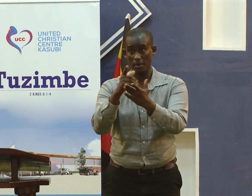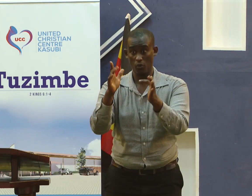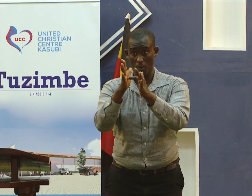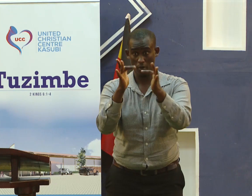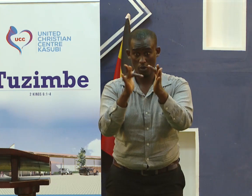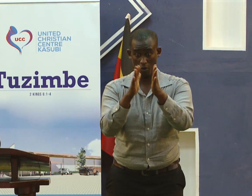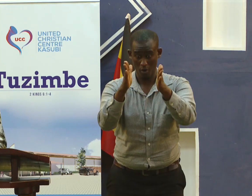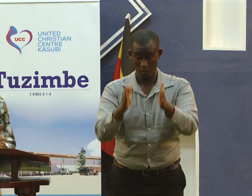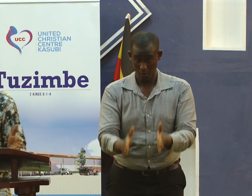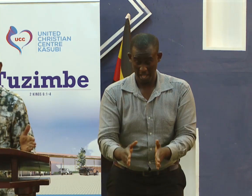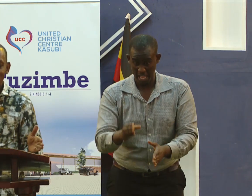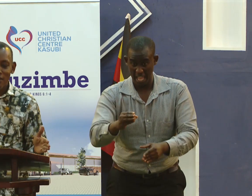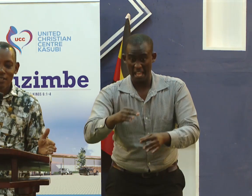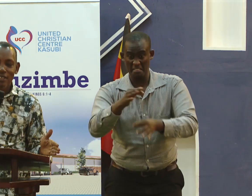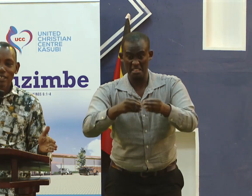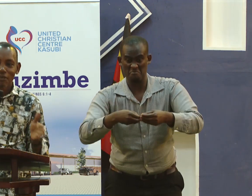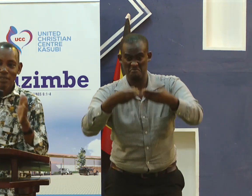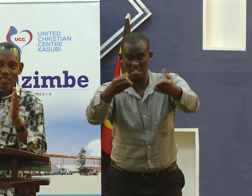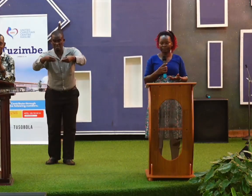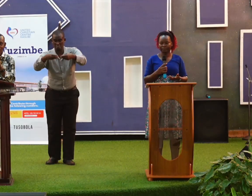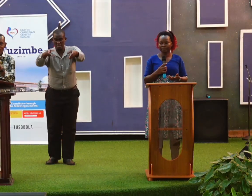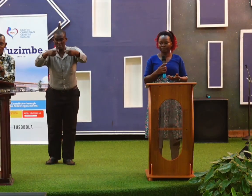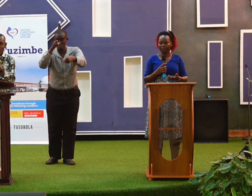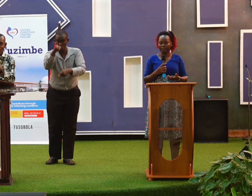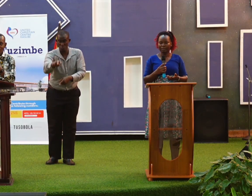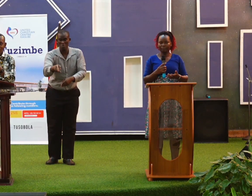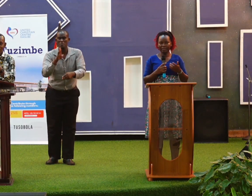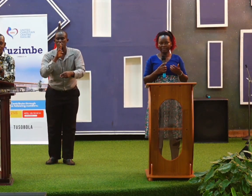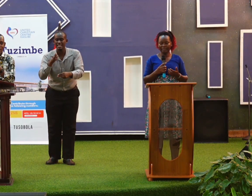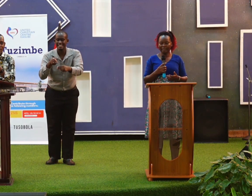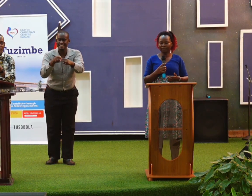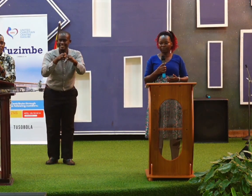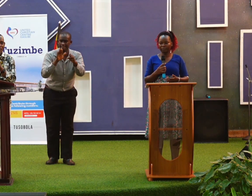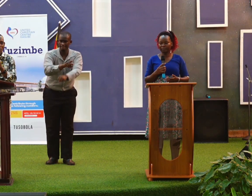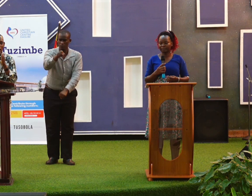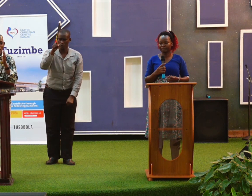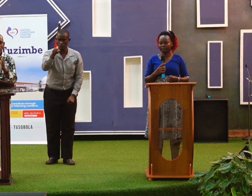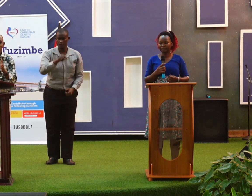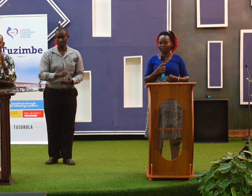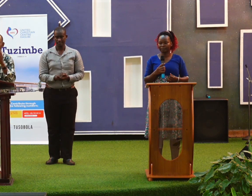of all the gifts that are brought to you. Be careful